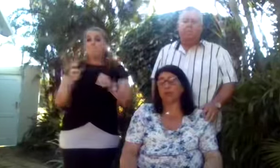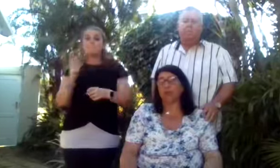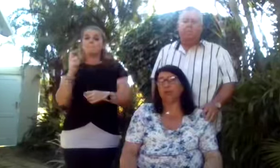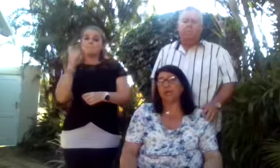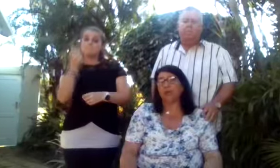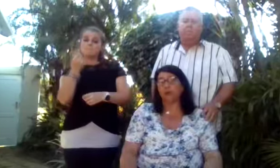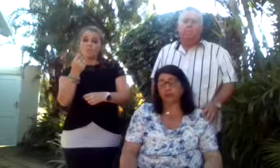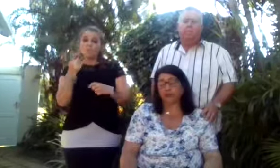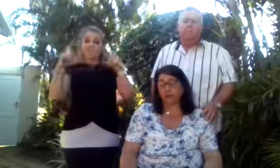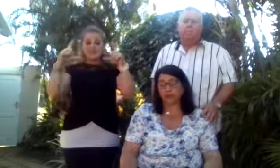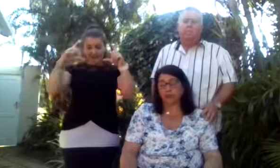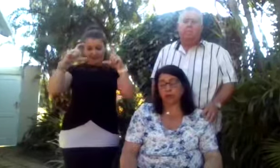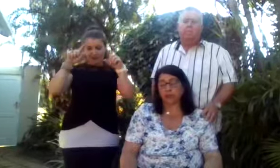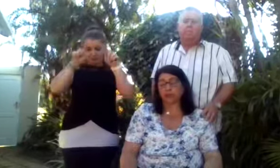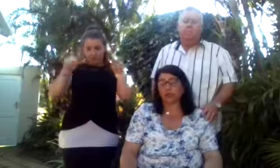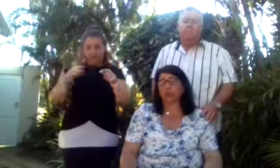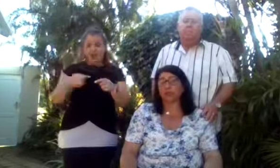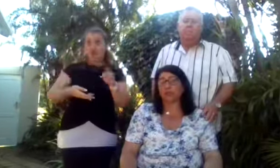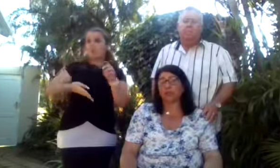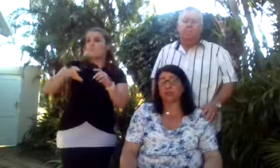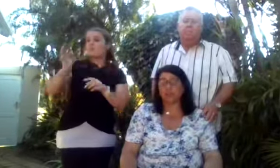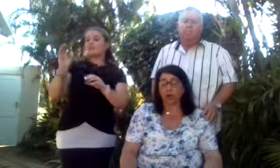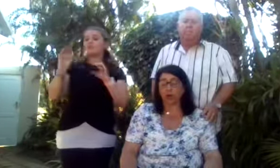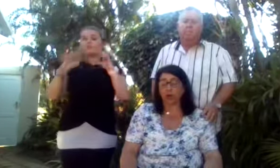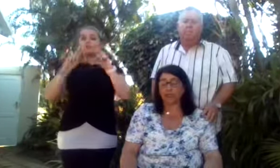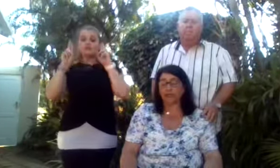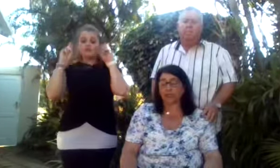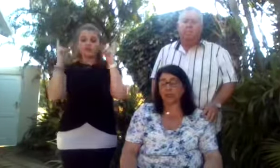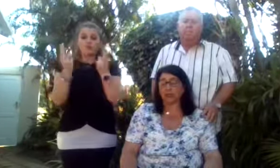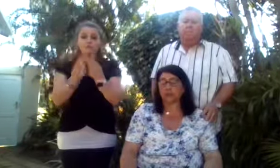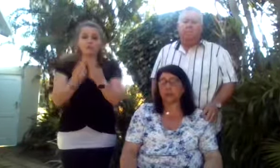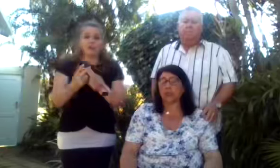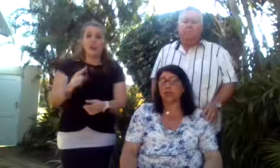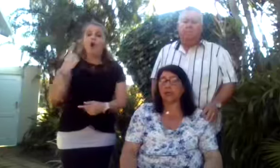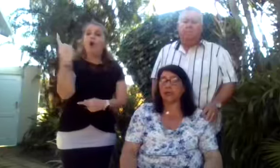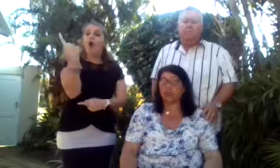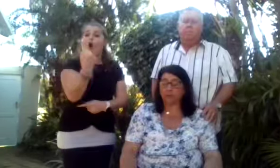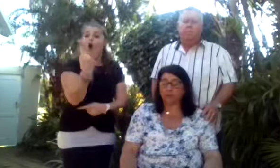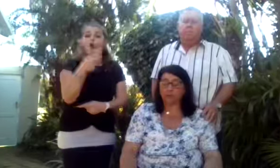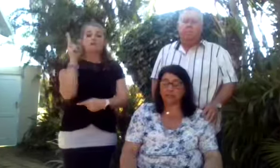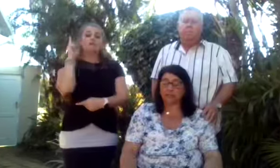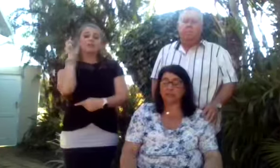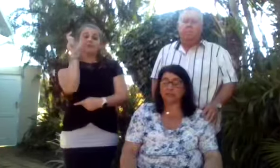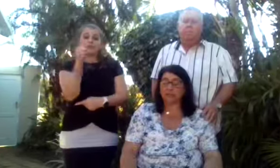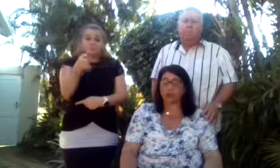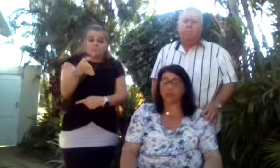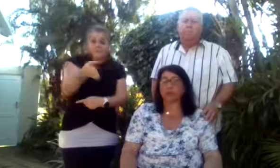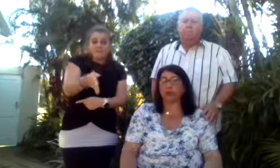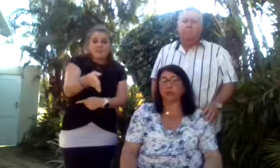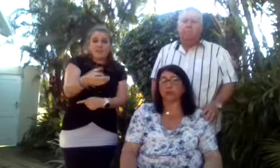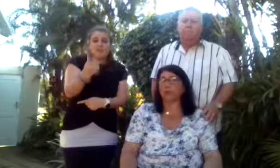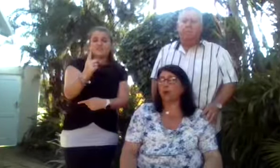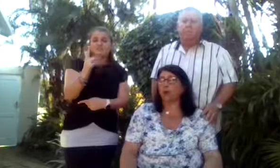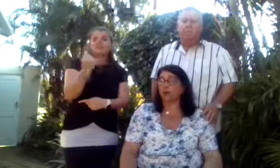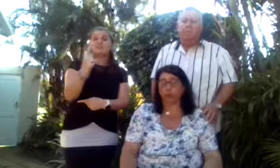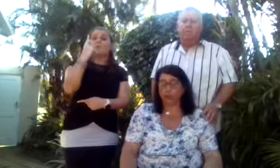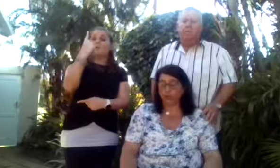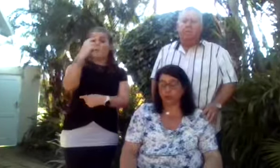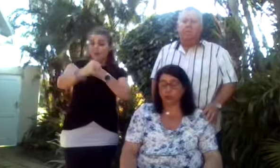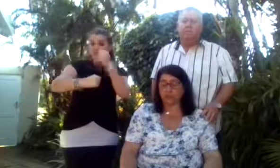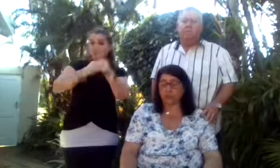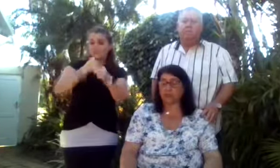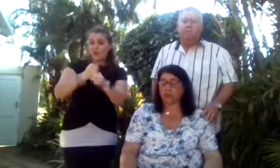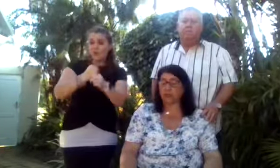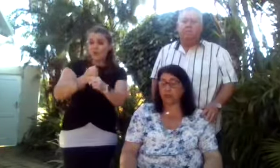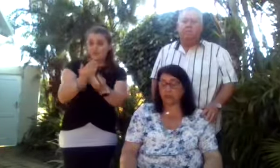a camera, and off she went to a college, where she was the only deaf student, and completed a year's photography course, with no